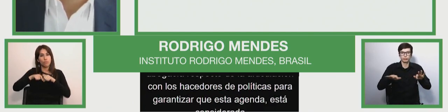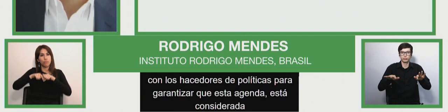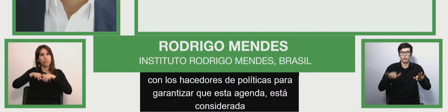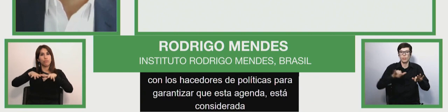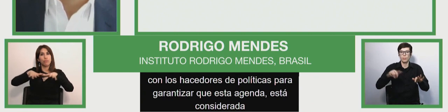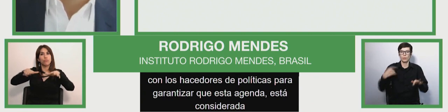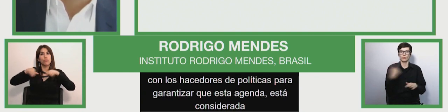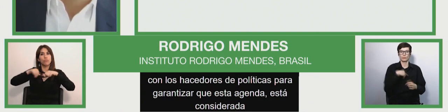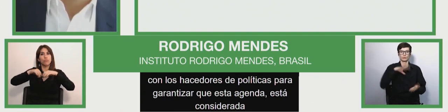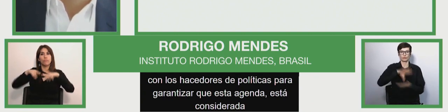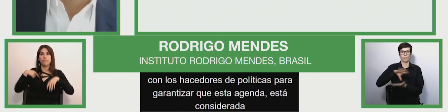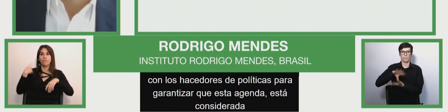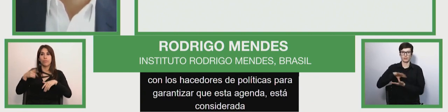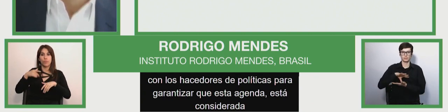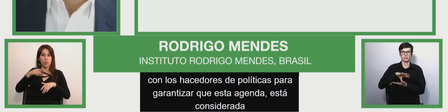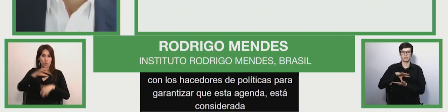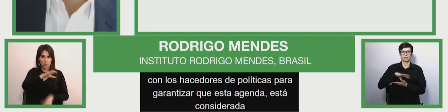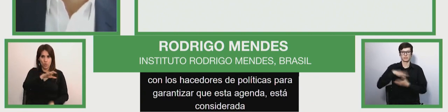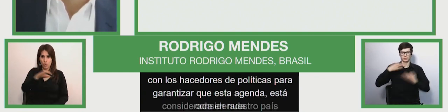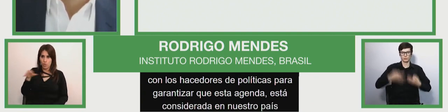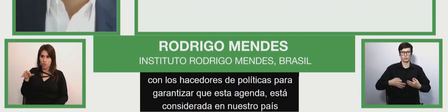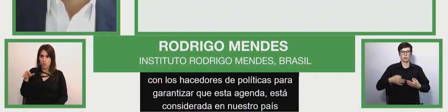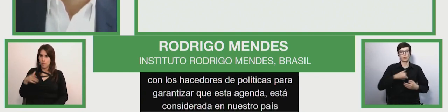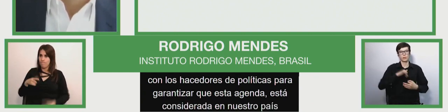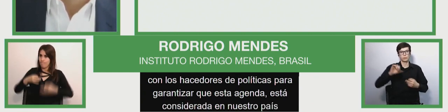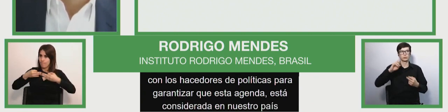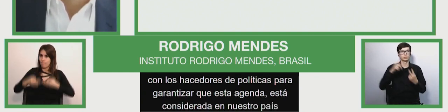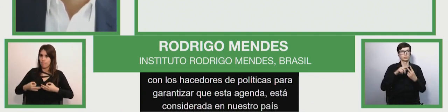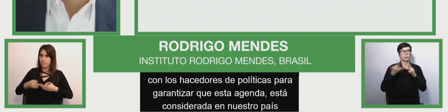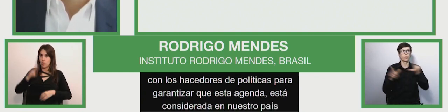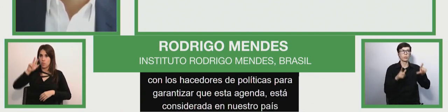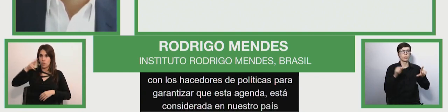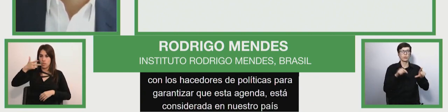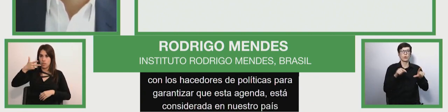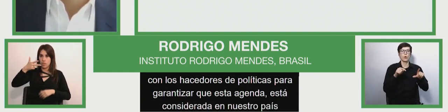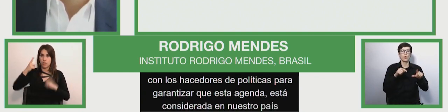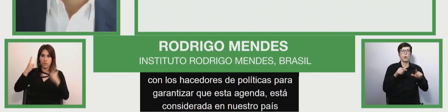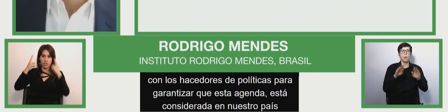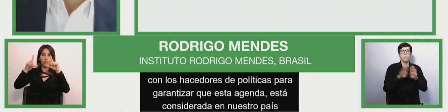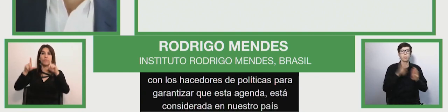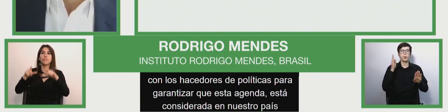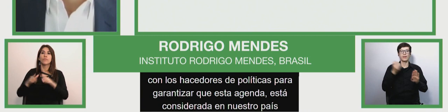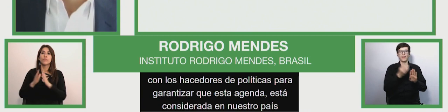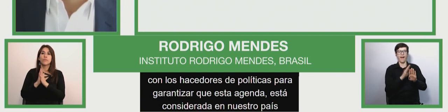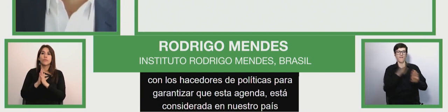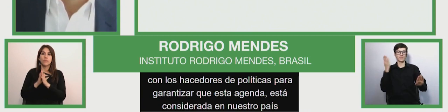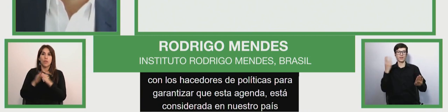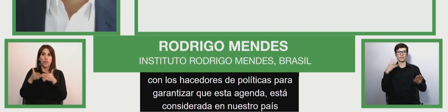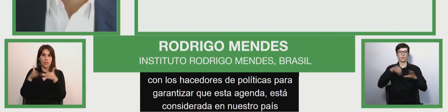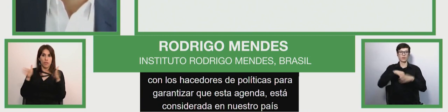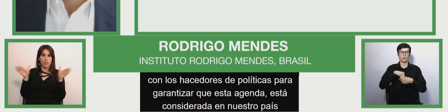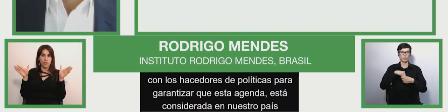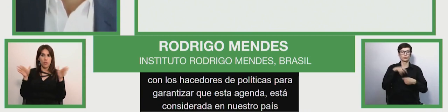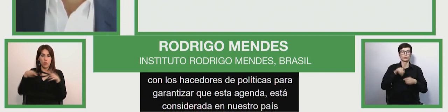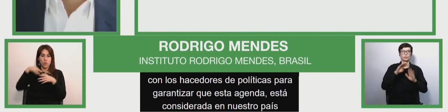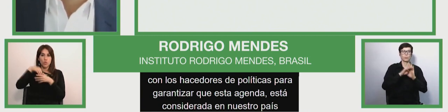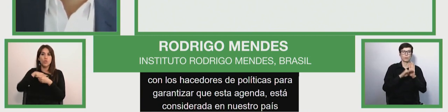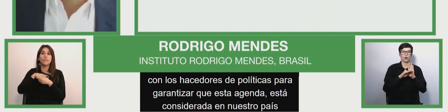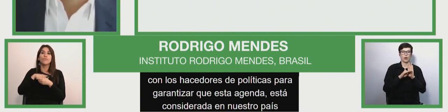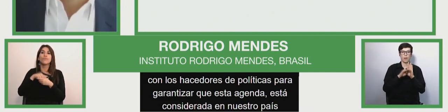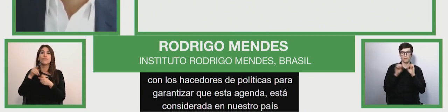that this agenda is also considered in our country. Going to the second slide, please.